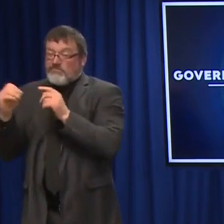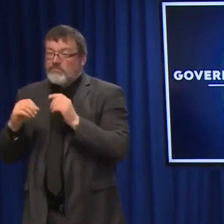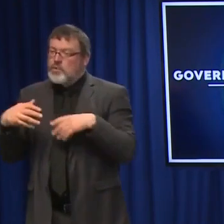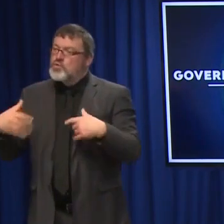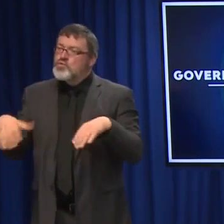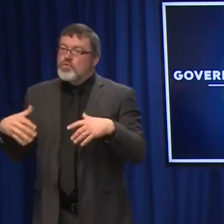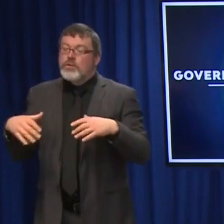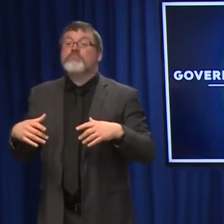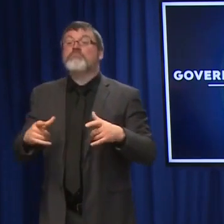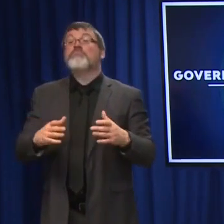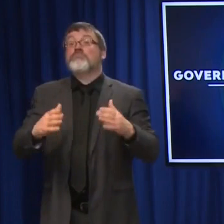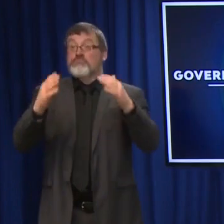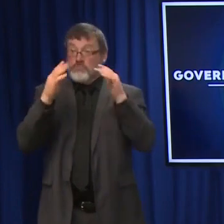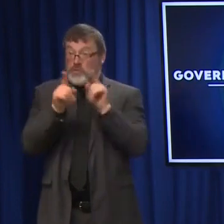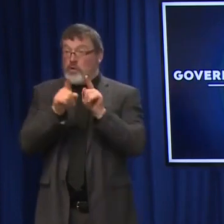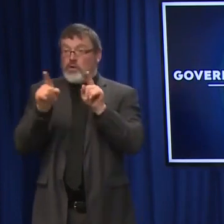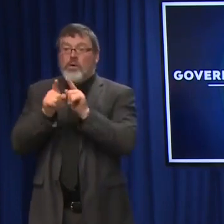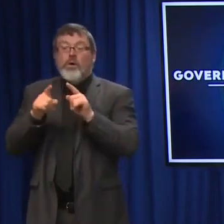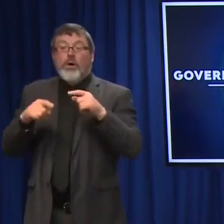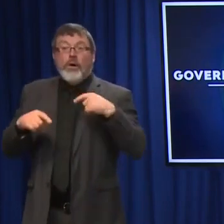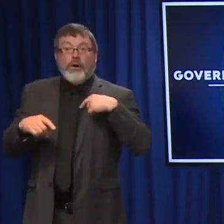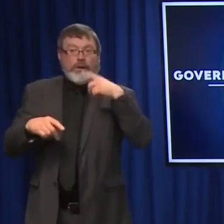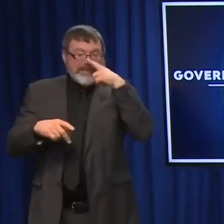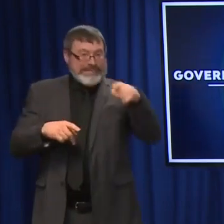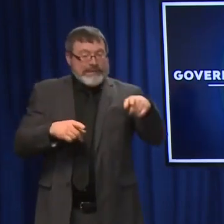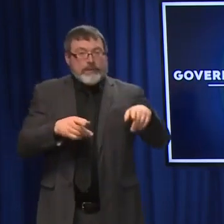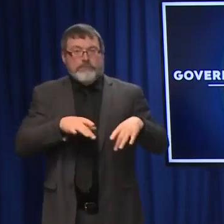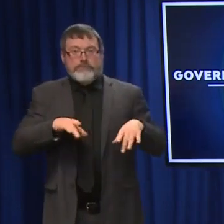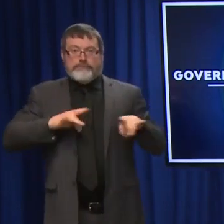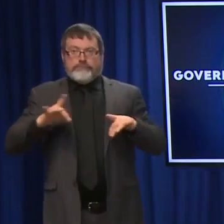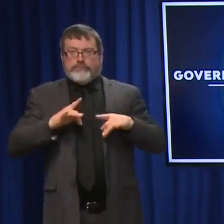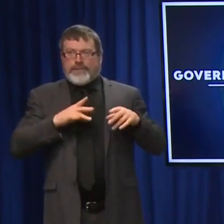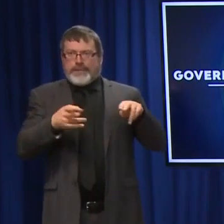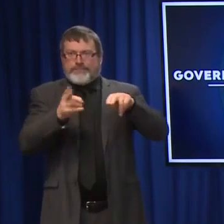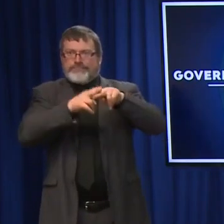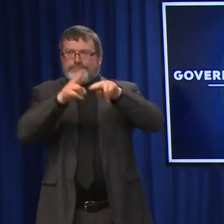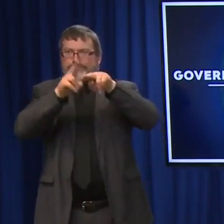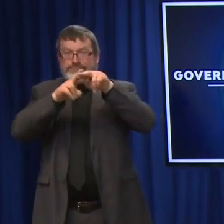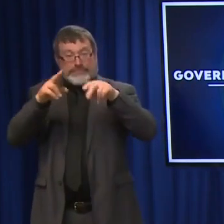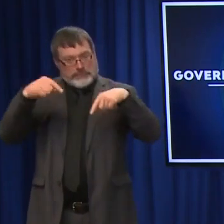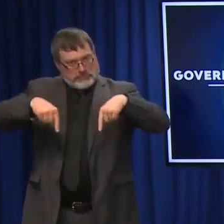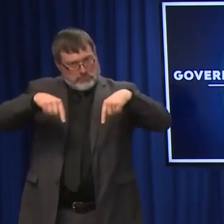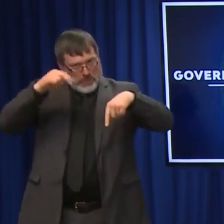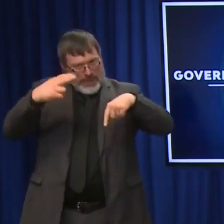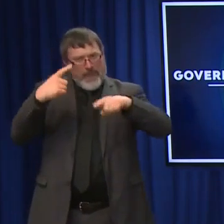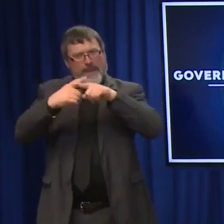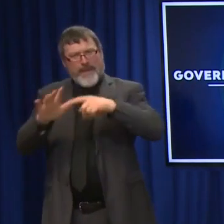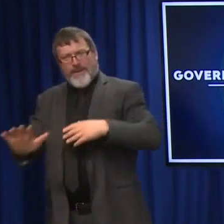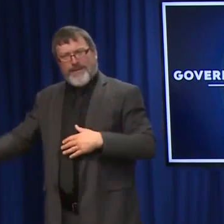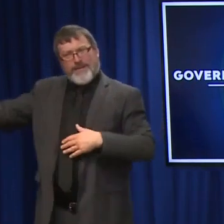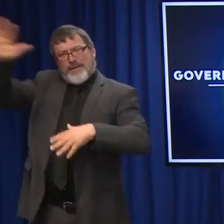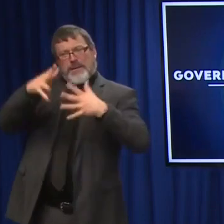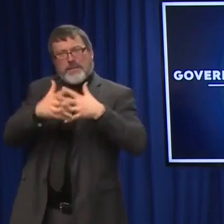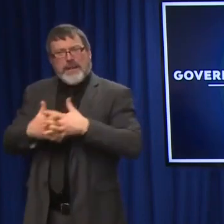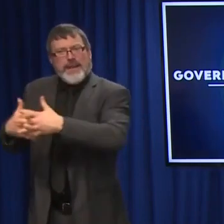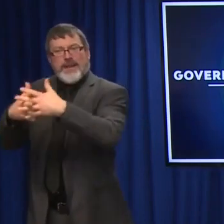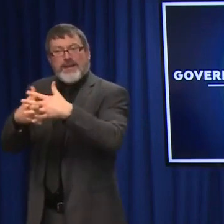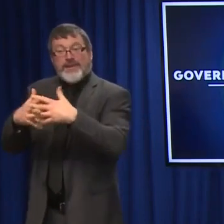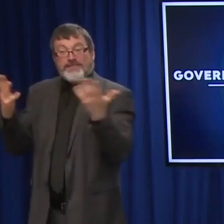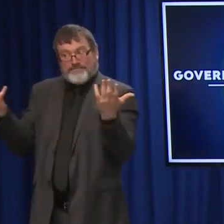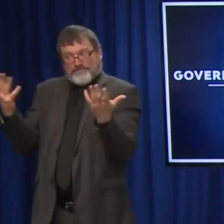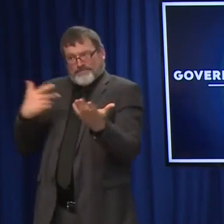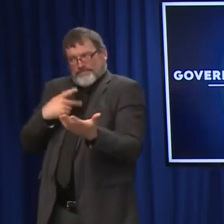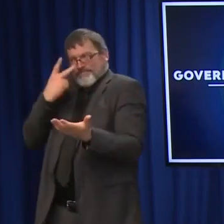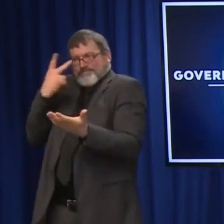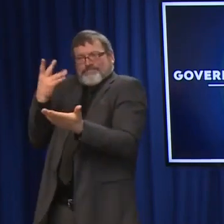But also, as we see the numbers start to rise in other parts of the globe and other parts of the U.S., it of stresses also or stresses